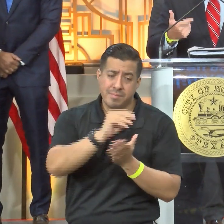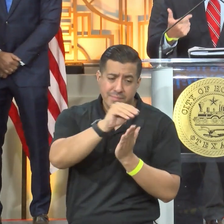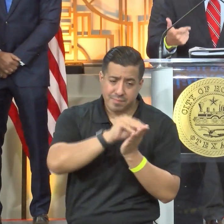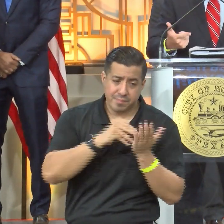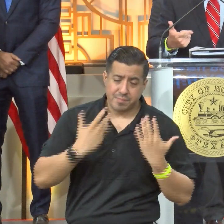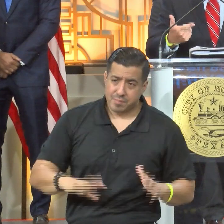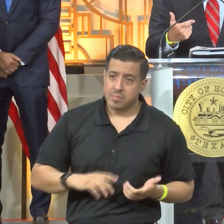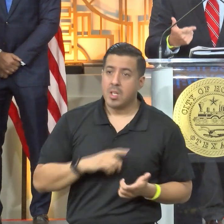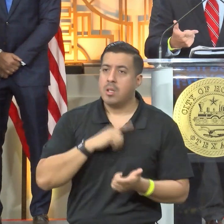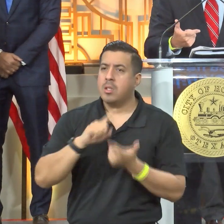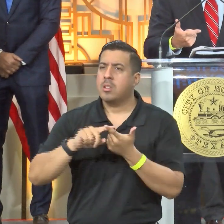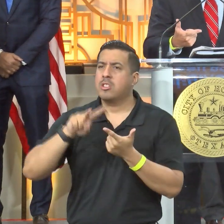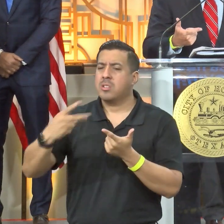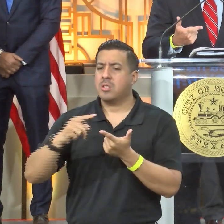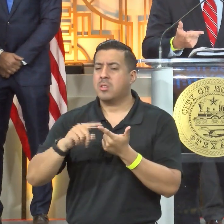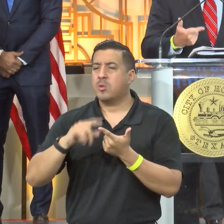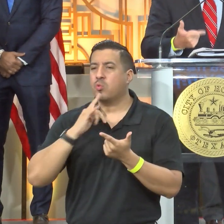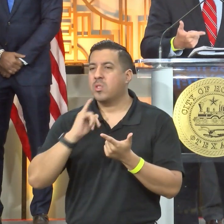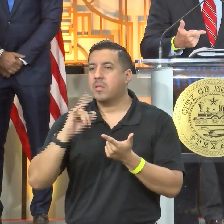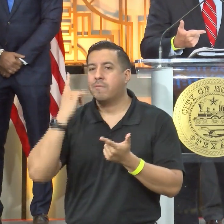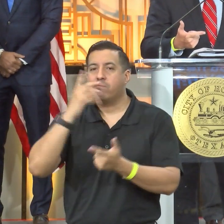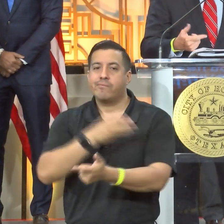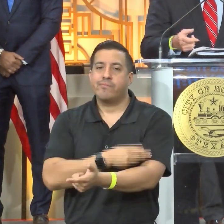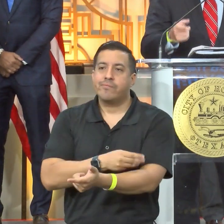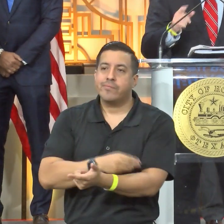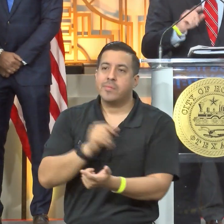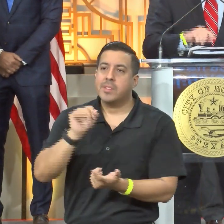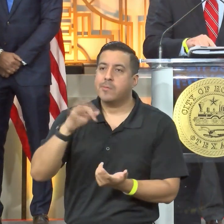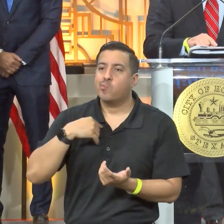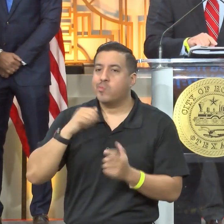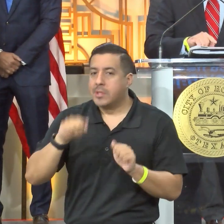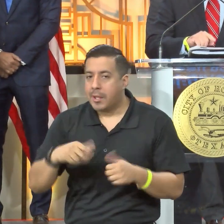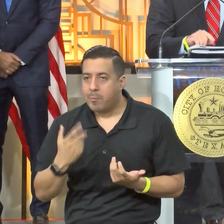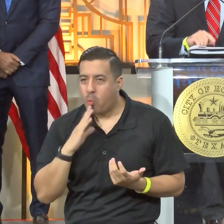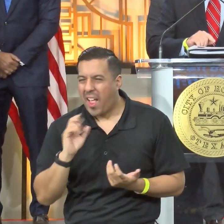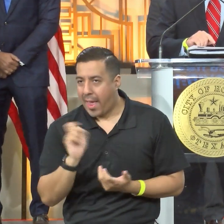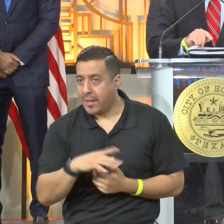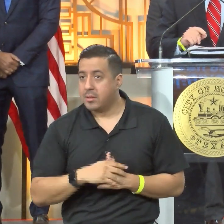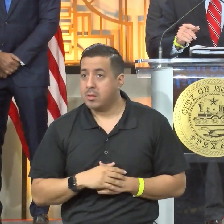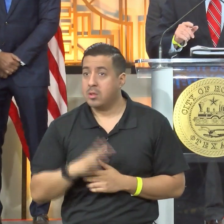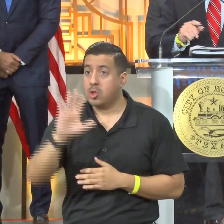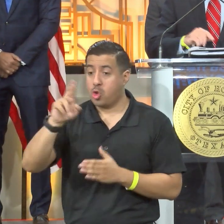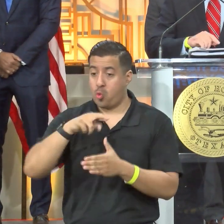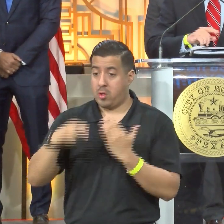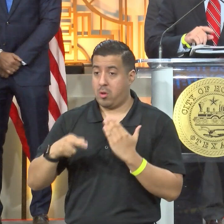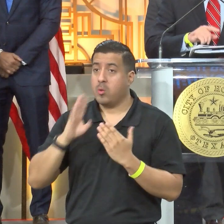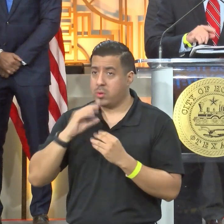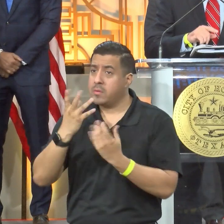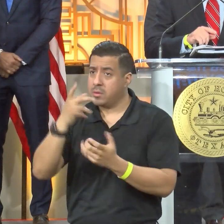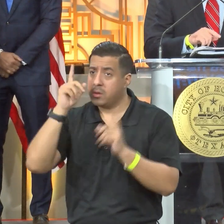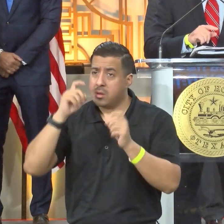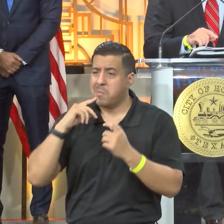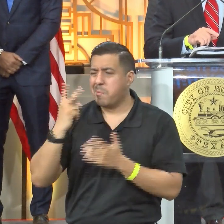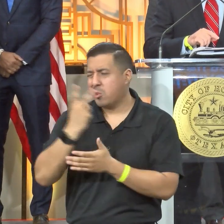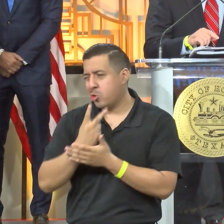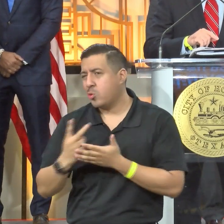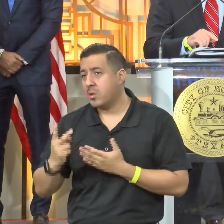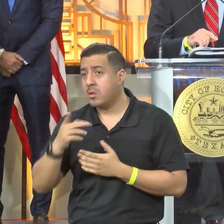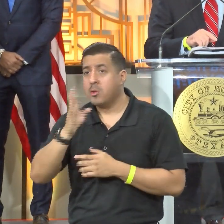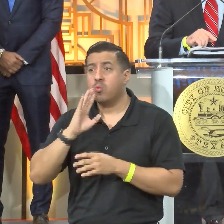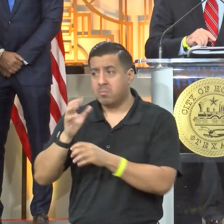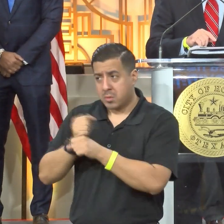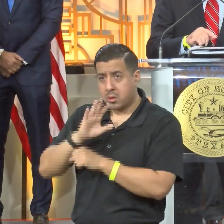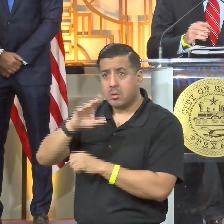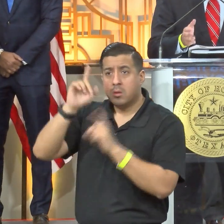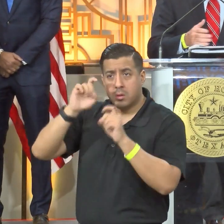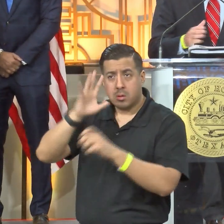two is for a a blood sample you will get the results of your test it will take about two weeks but you'll get the results